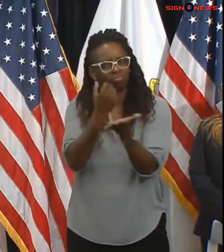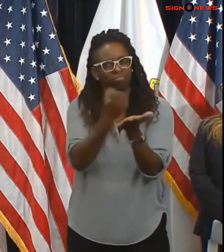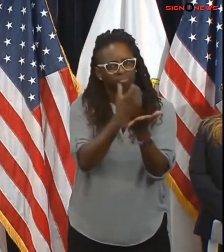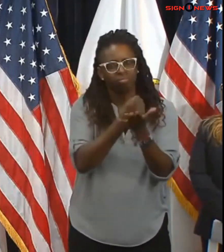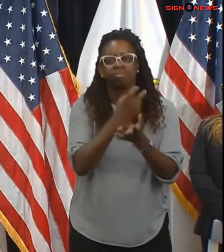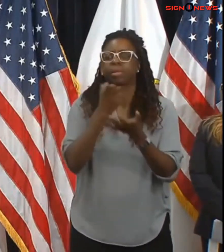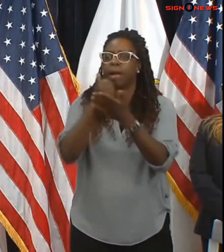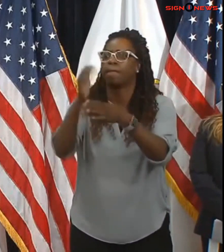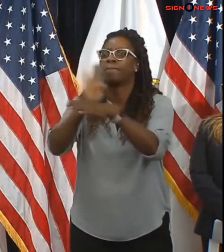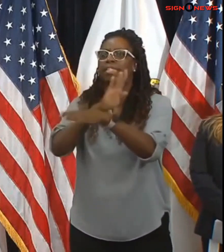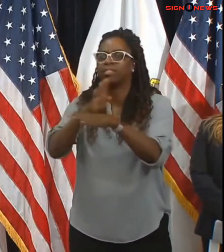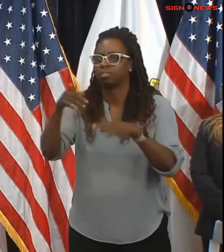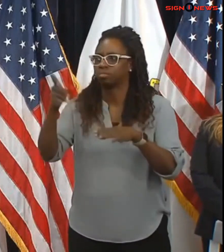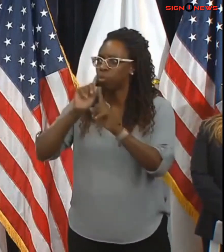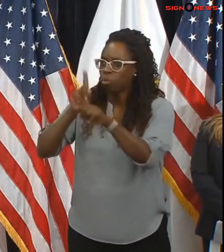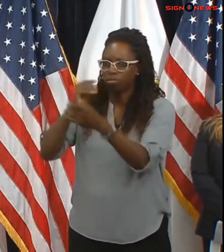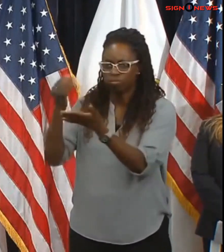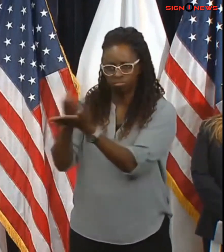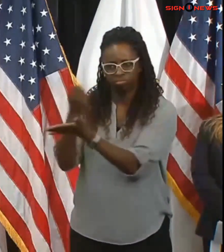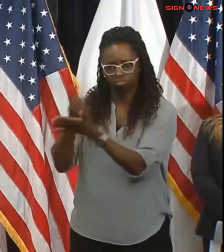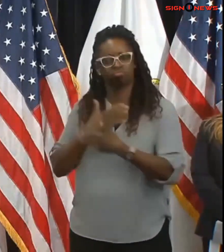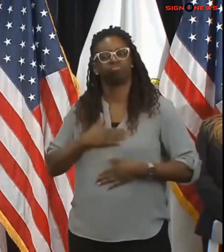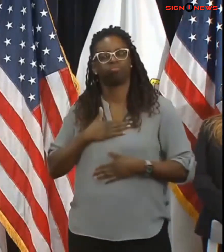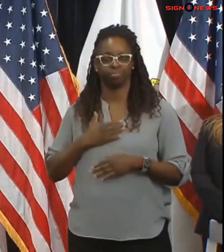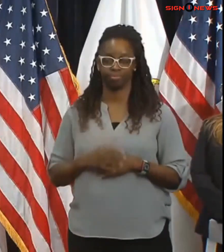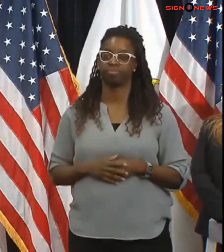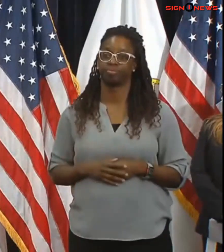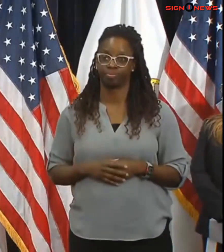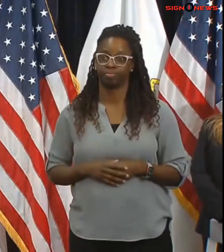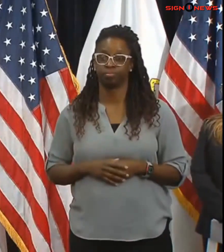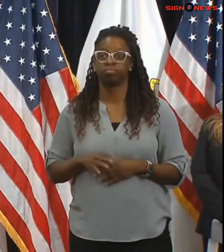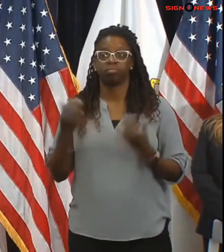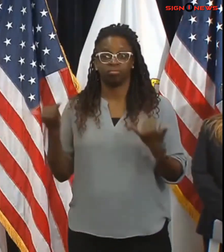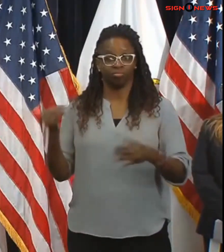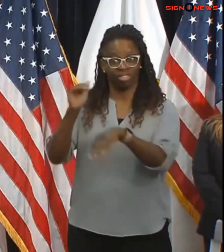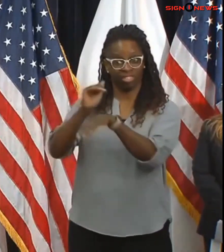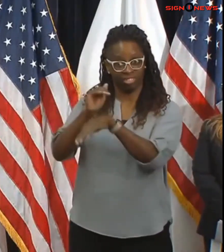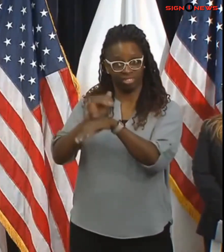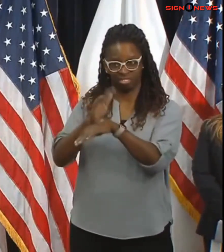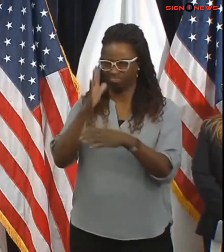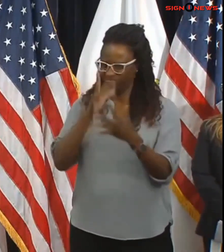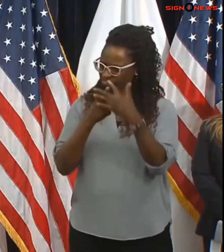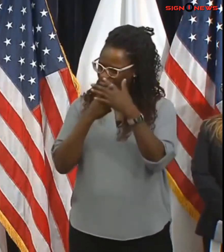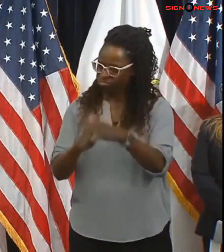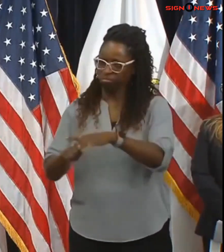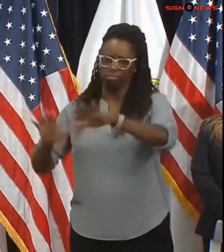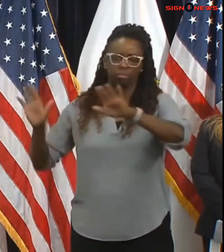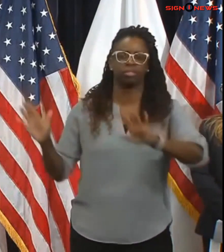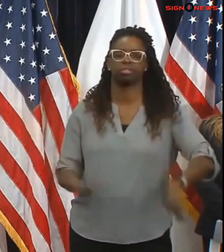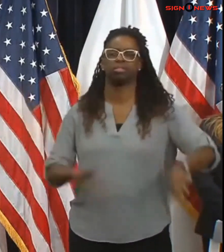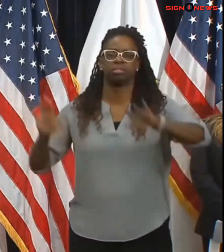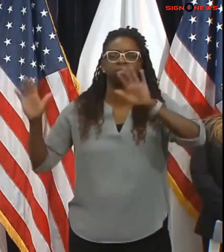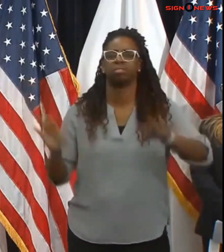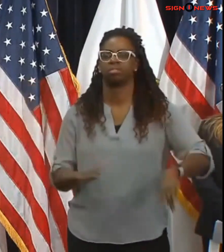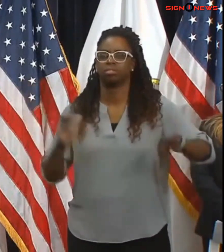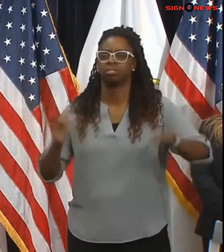The storms expected to move into our region late tonight and continue to impact Massachusetts throughout Saturday and Saturday night.